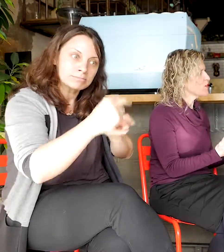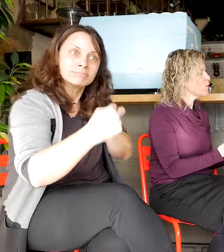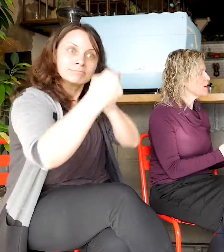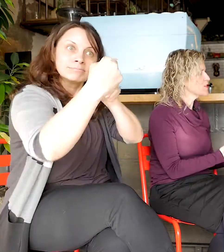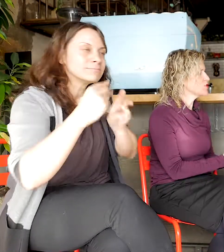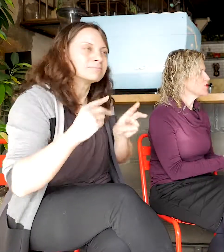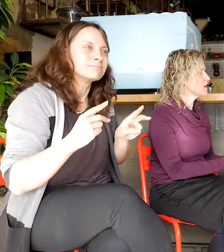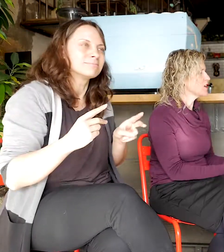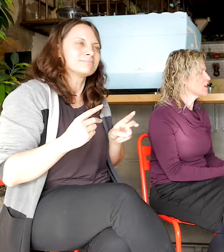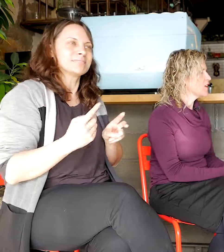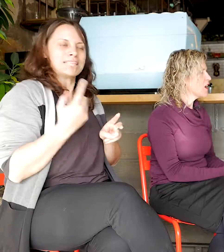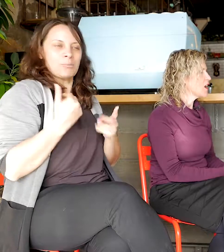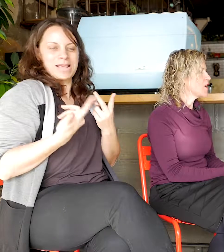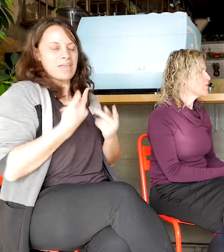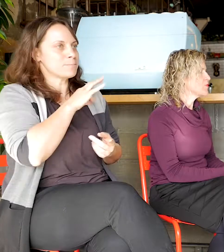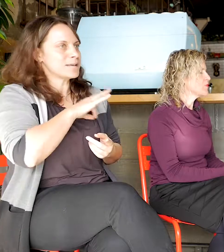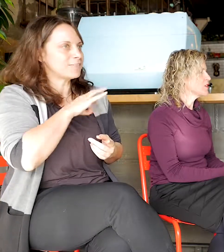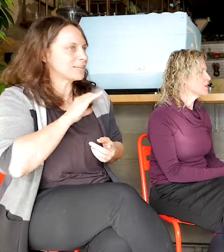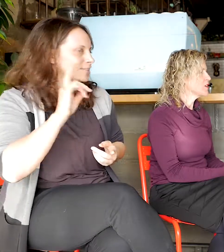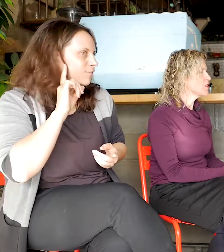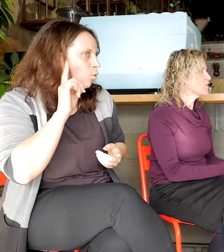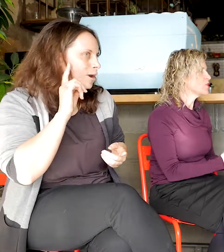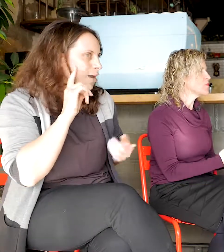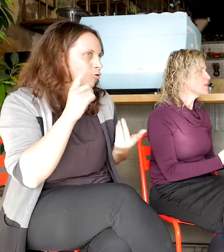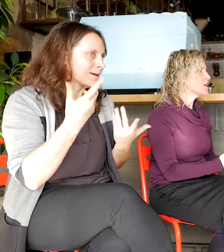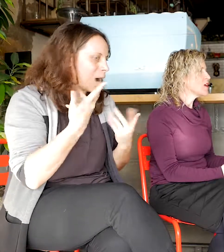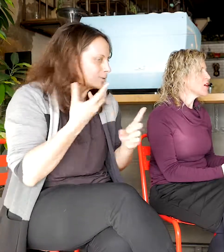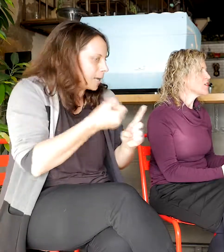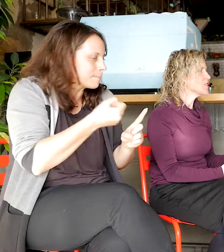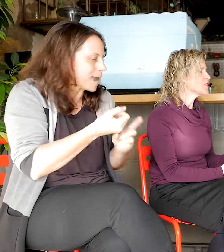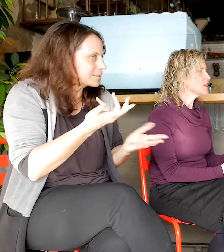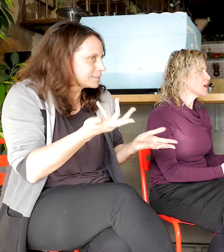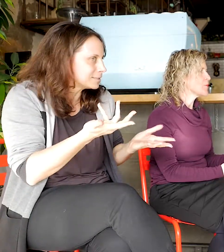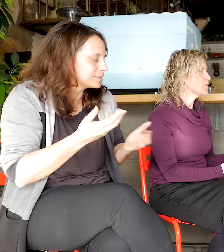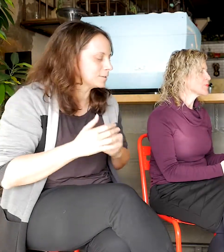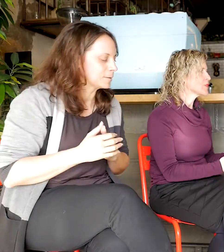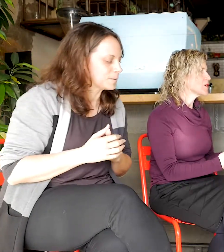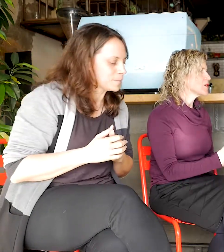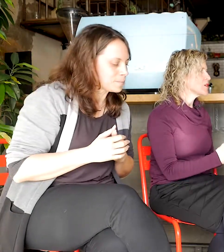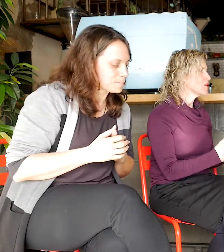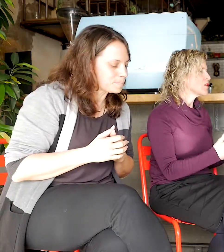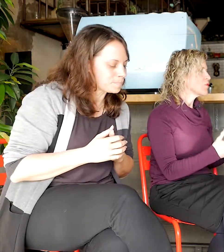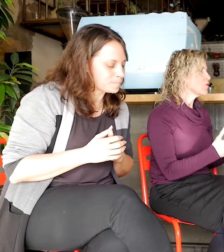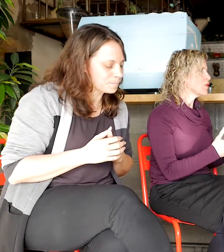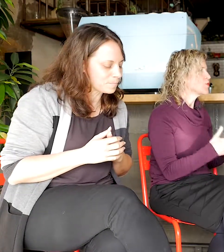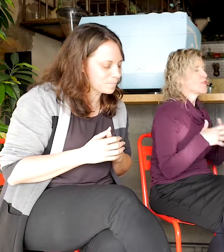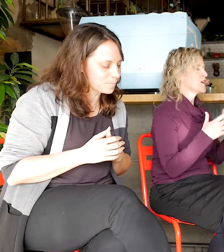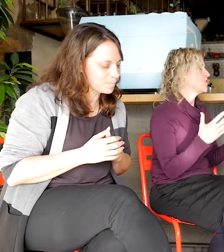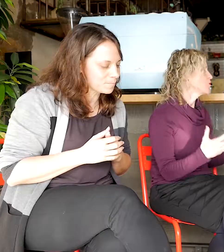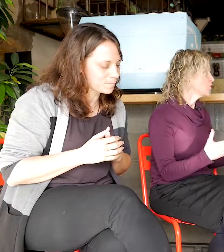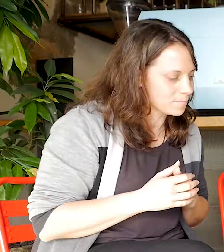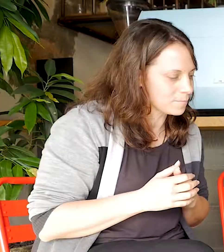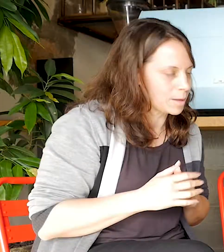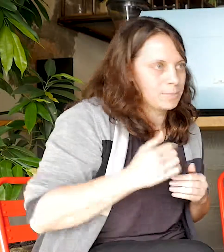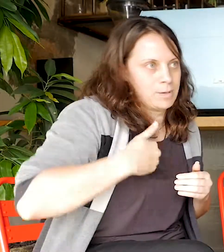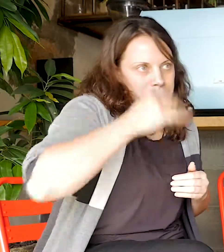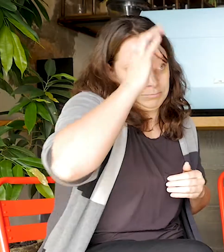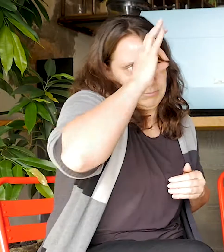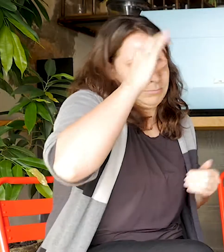of other ways do you think, you know, I think there's not that I know an awful lot. I don't know anything